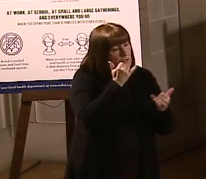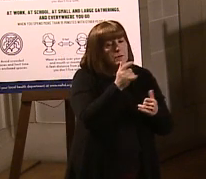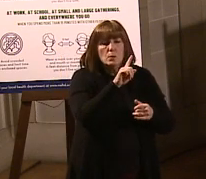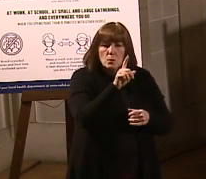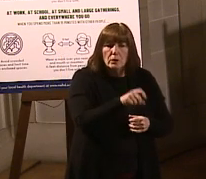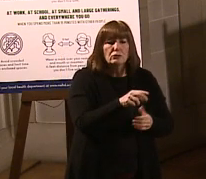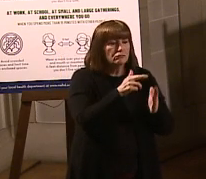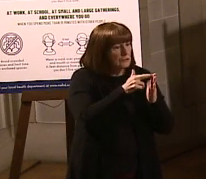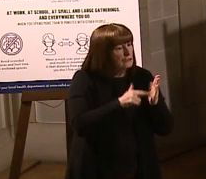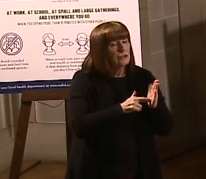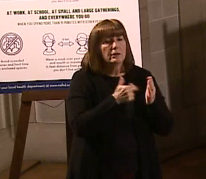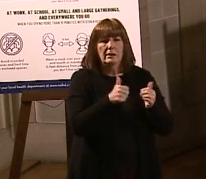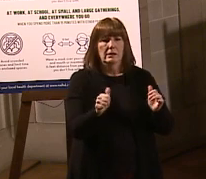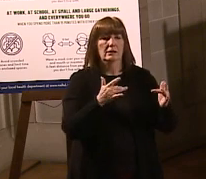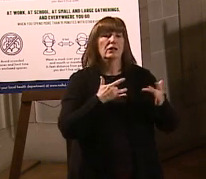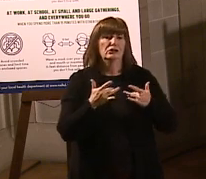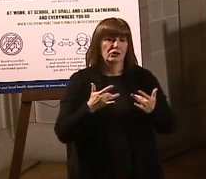concerns.